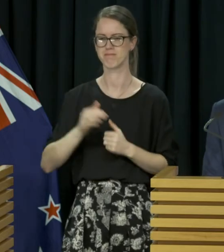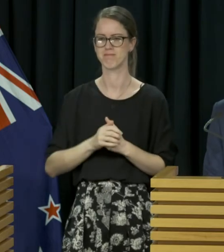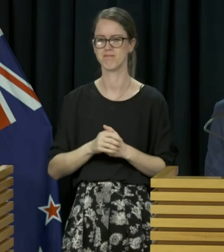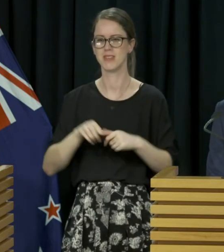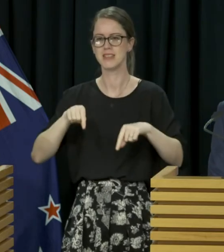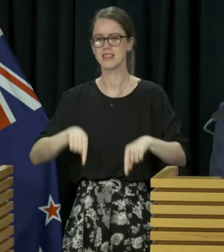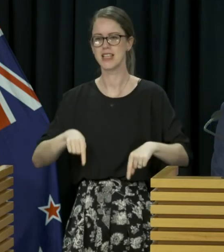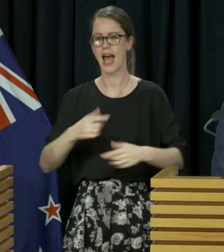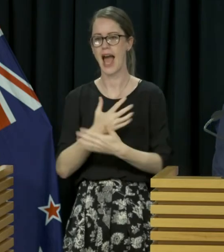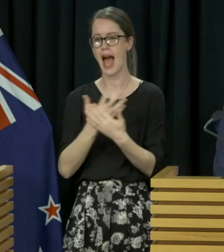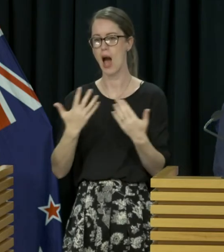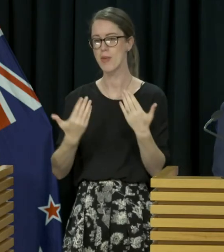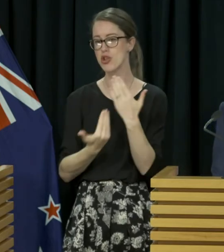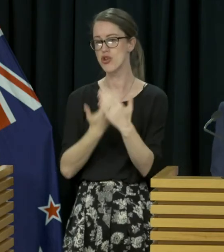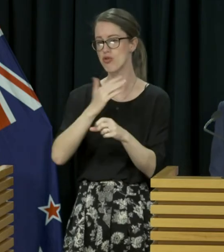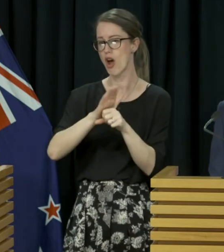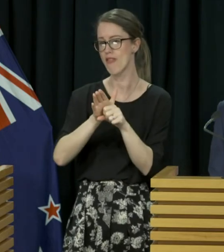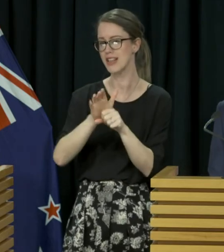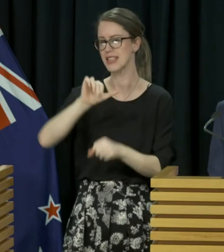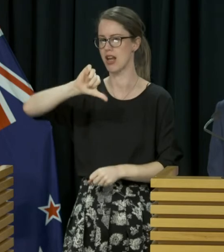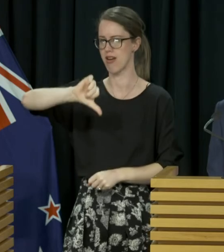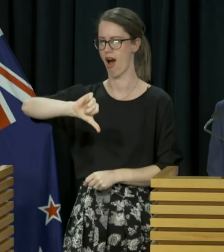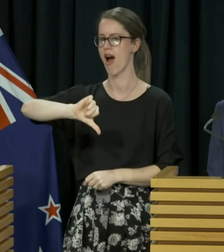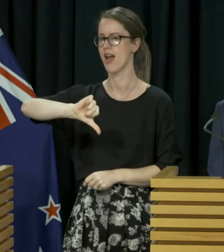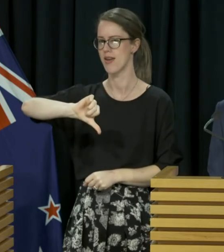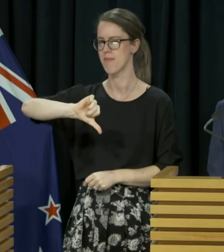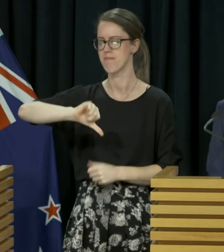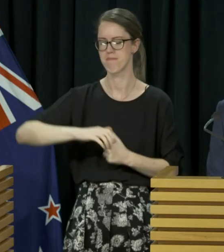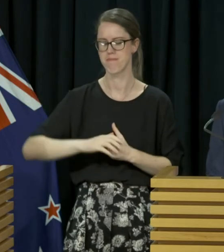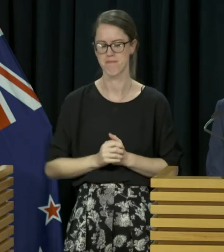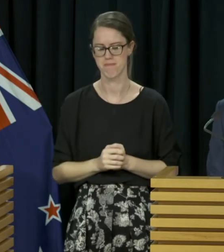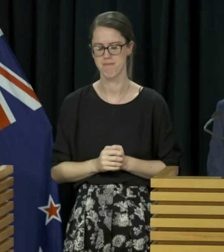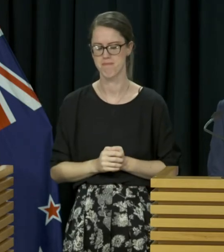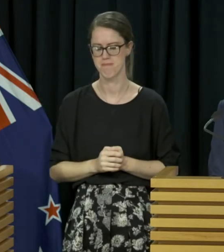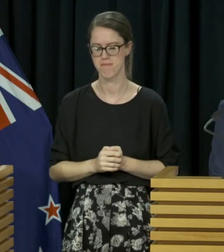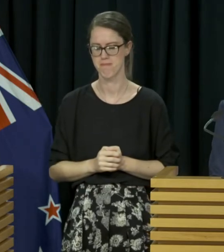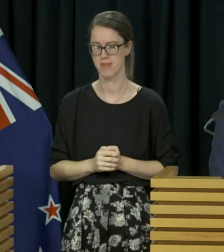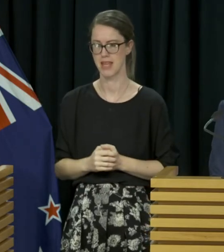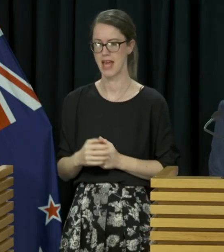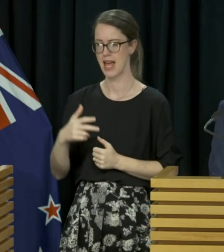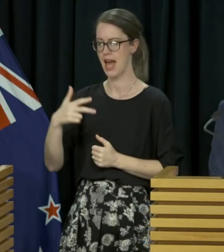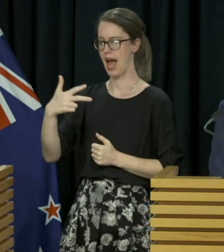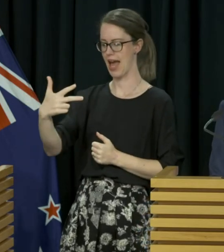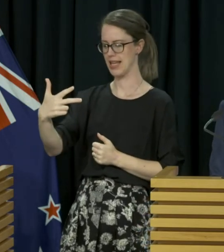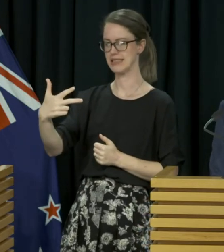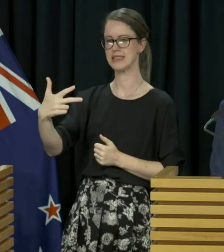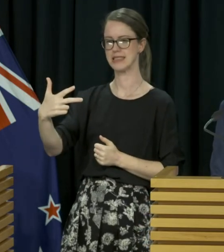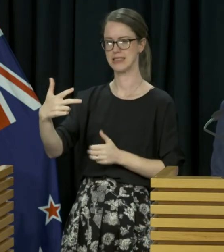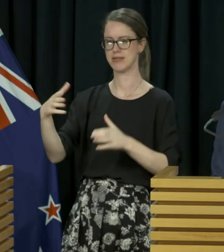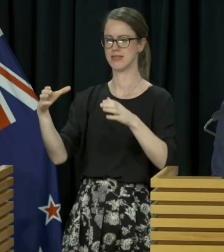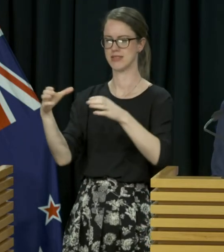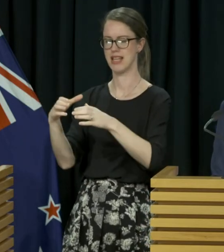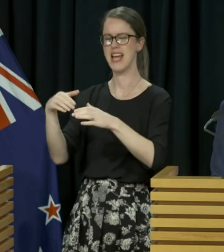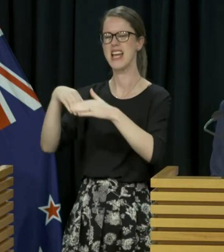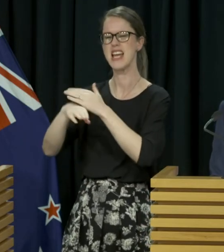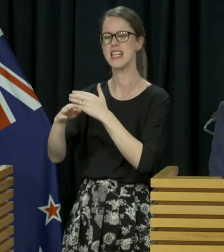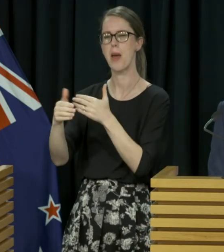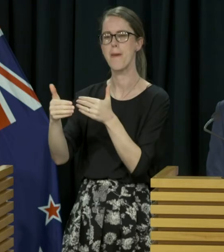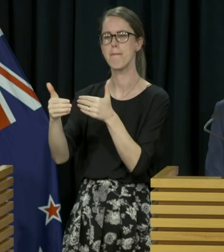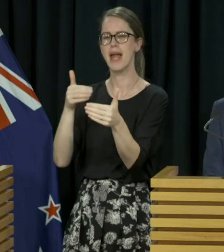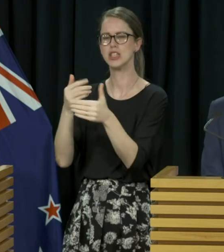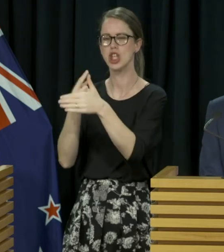today we're reporting nine new cases of COVID-19. Eight of these have been identified in managed isolation